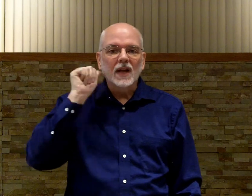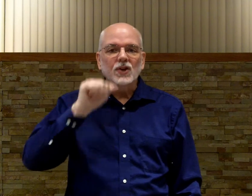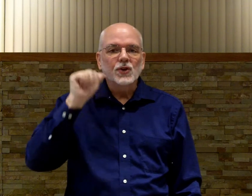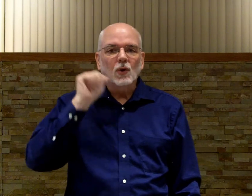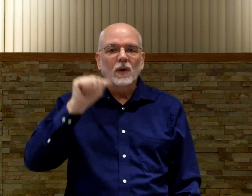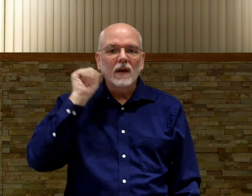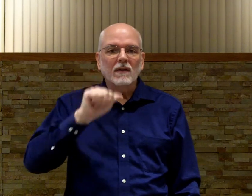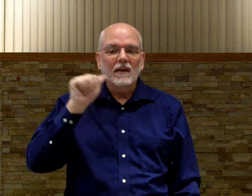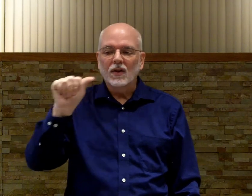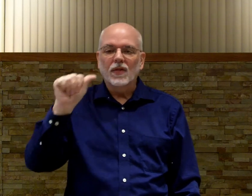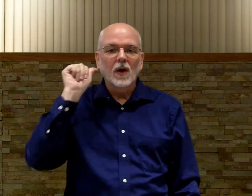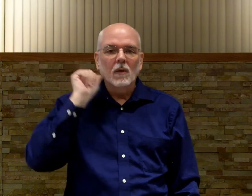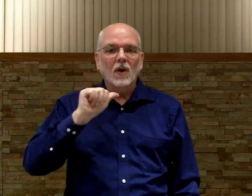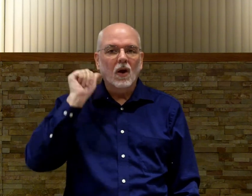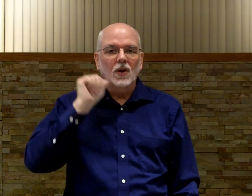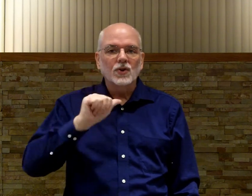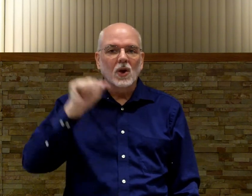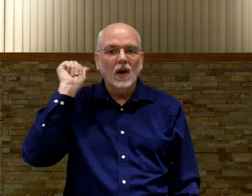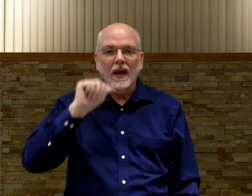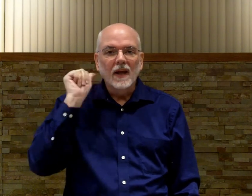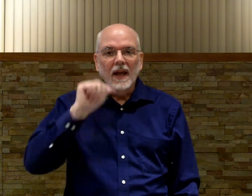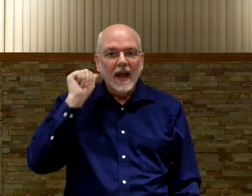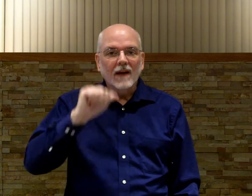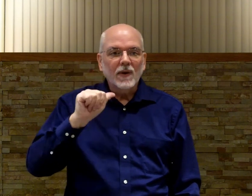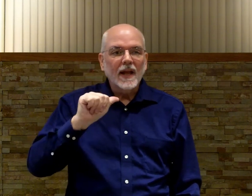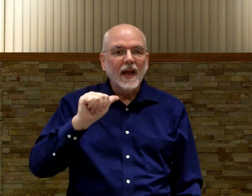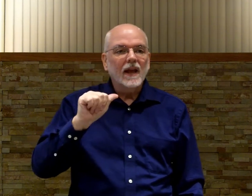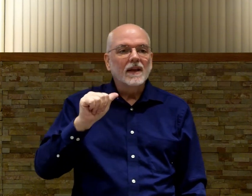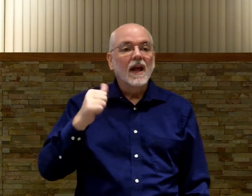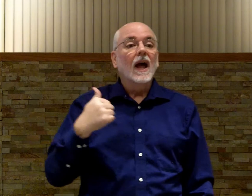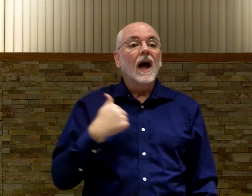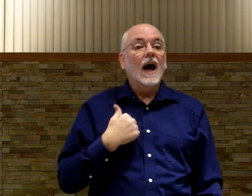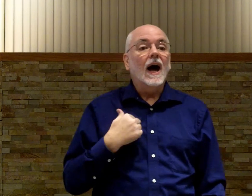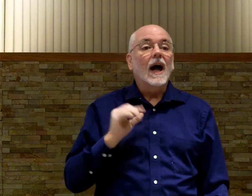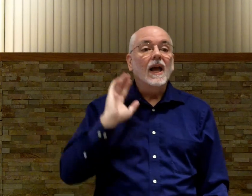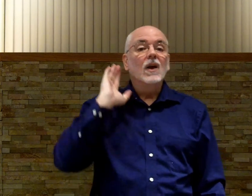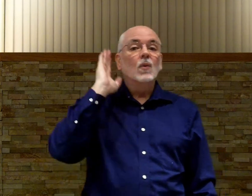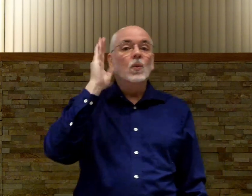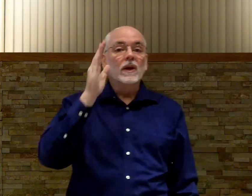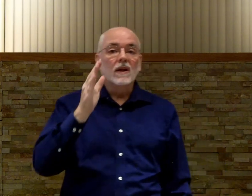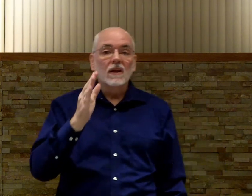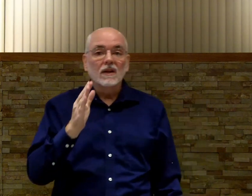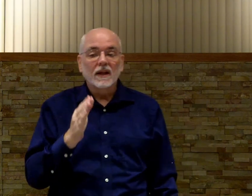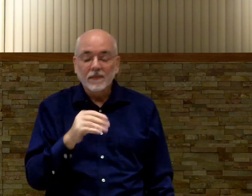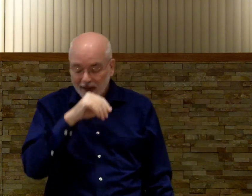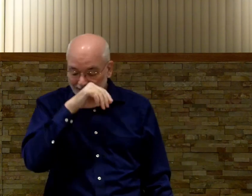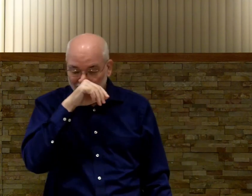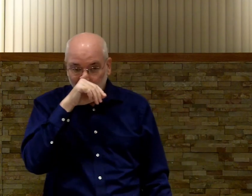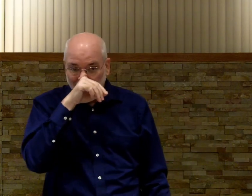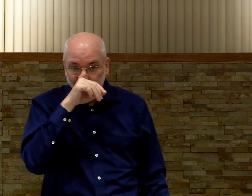kind of. Just stroking. Your thumb. Along your jawline. Every day. I. Will. That's a contraction.